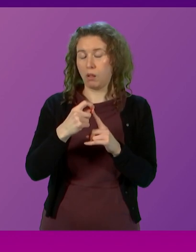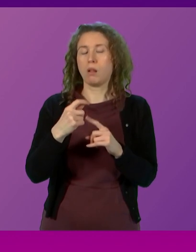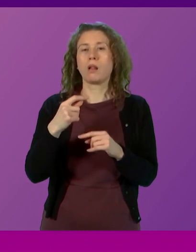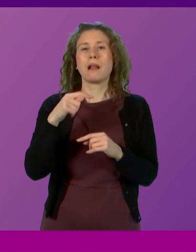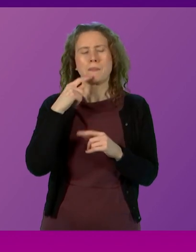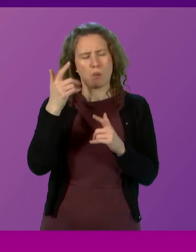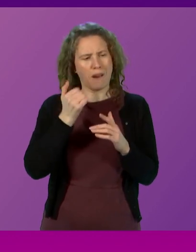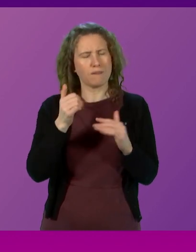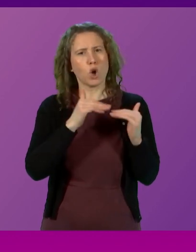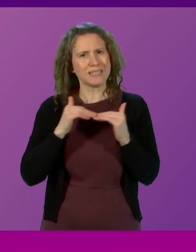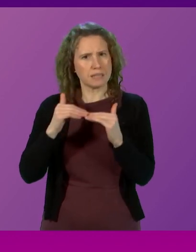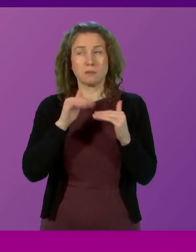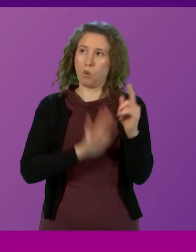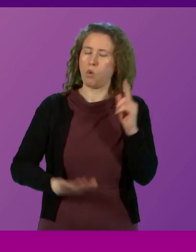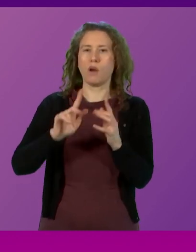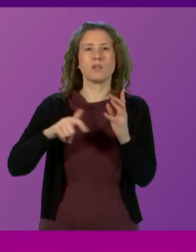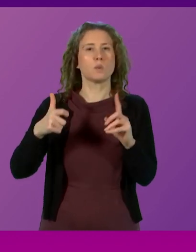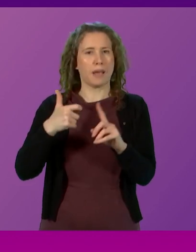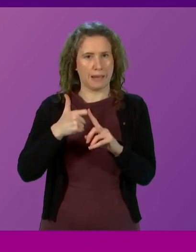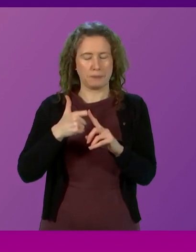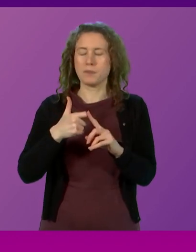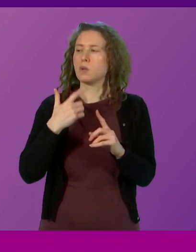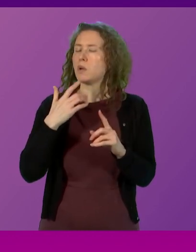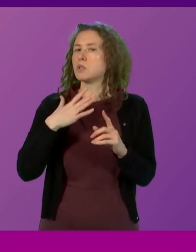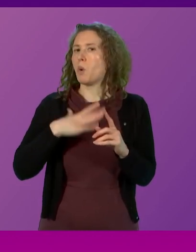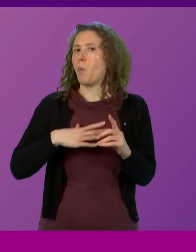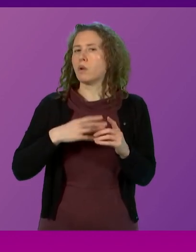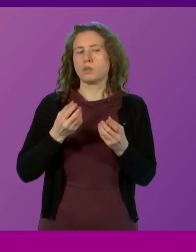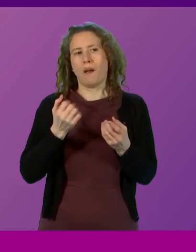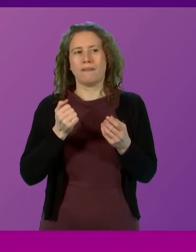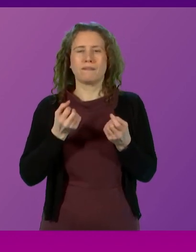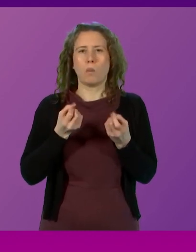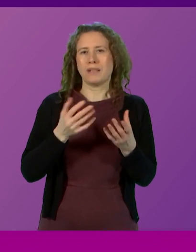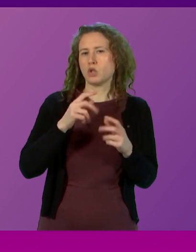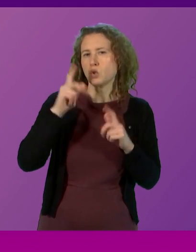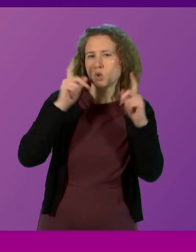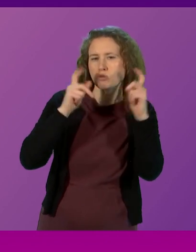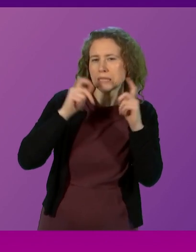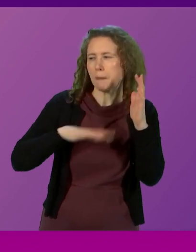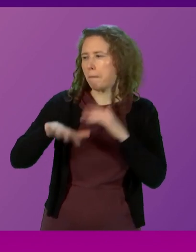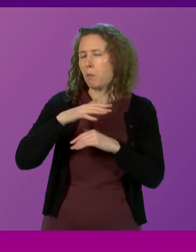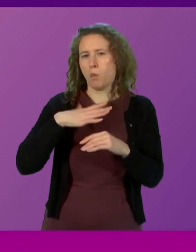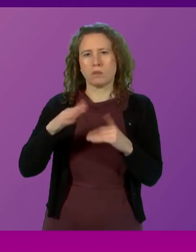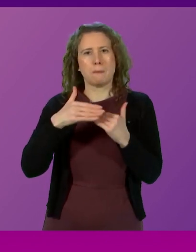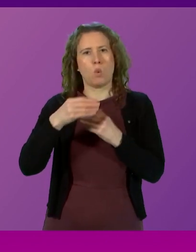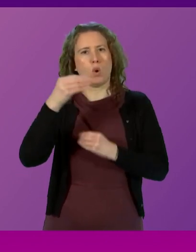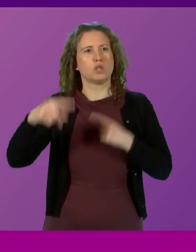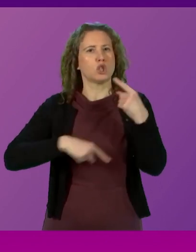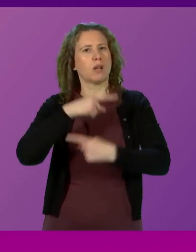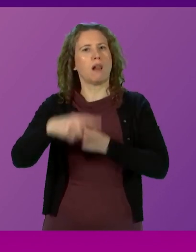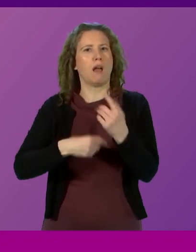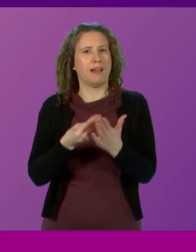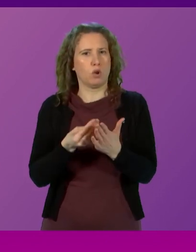consistency across the United Kingdom, guard against waste tourism and support our ambitions for a more circular economy.